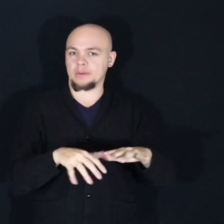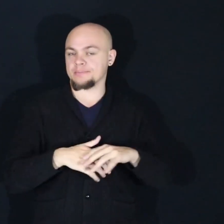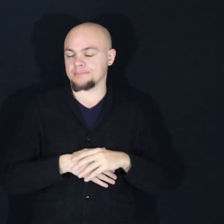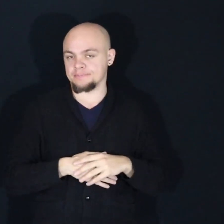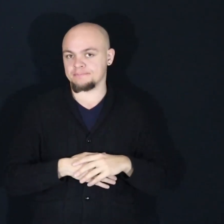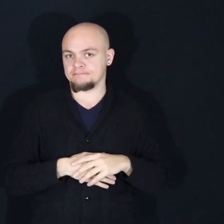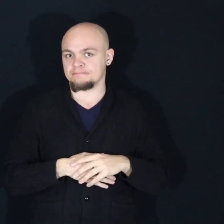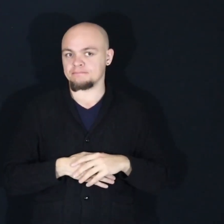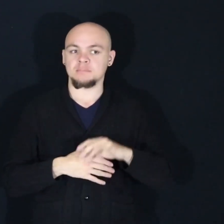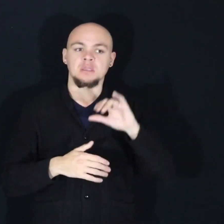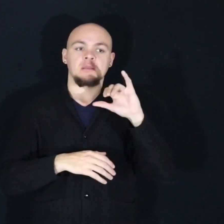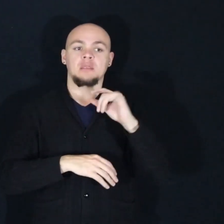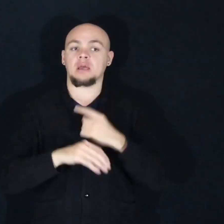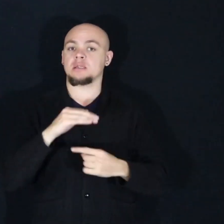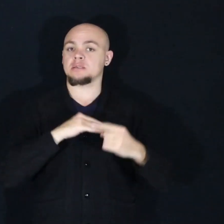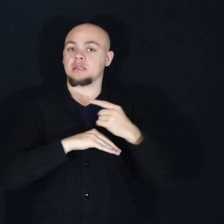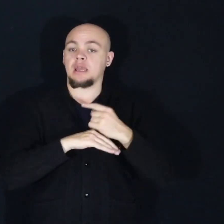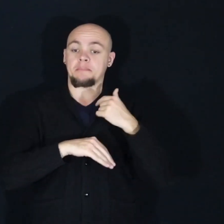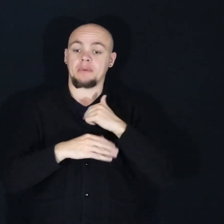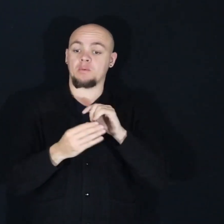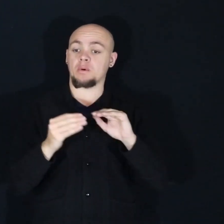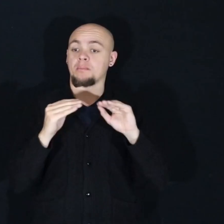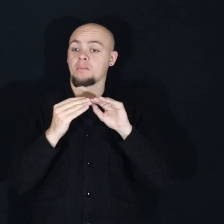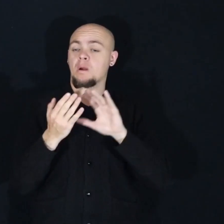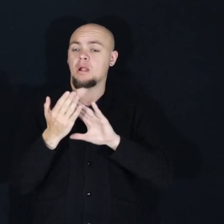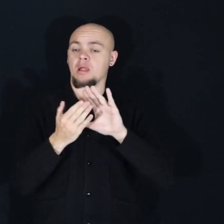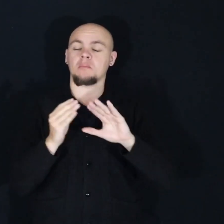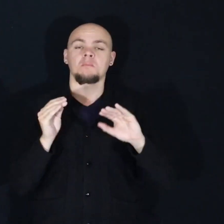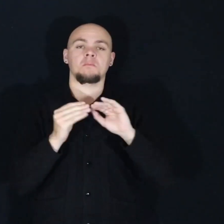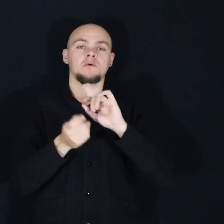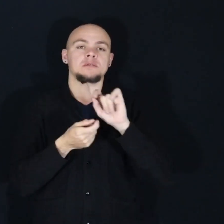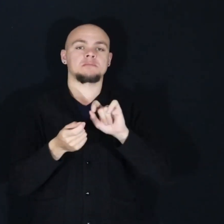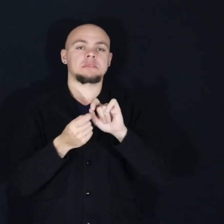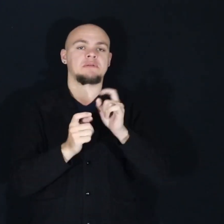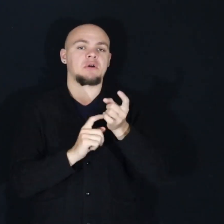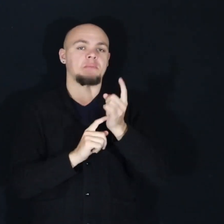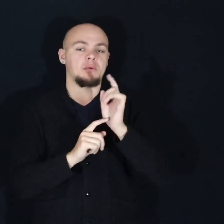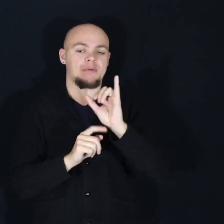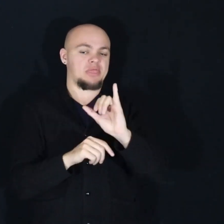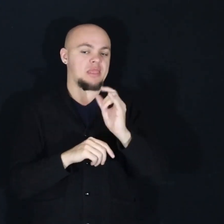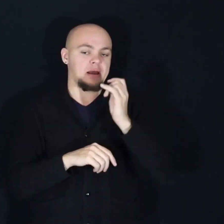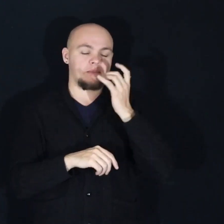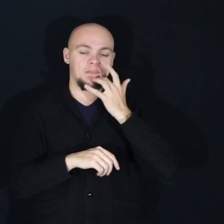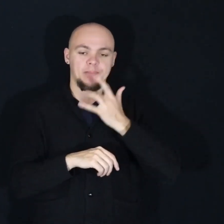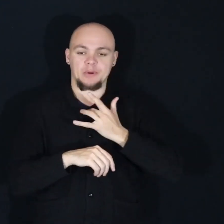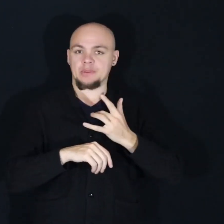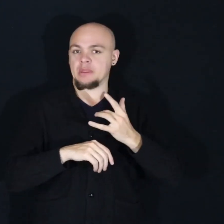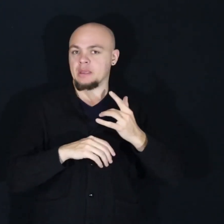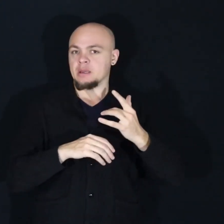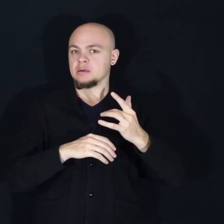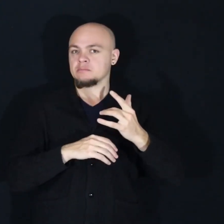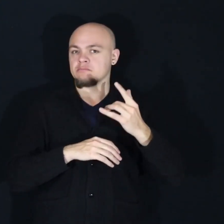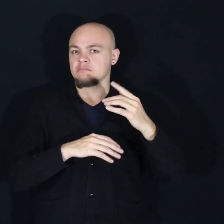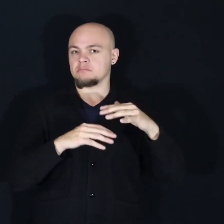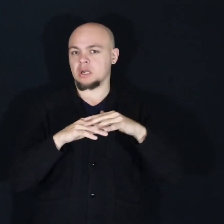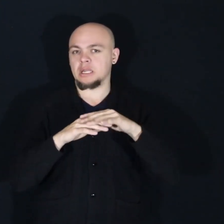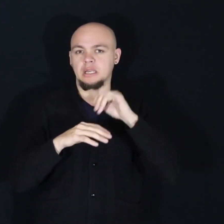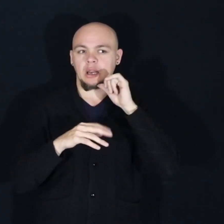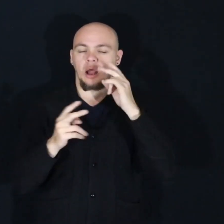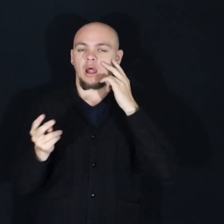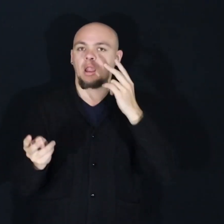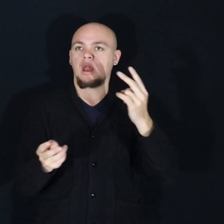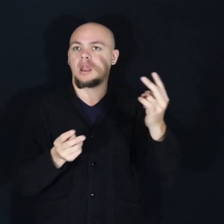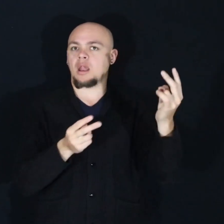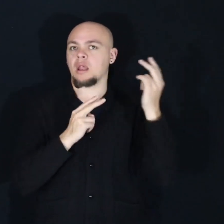Maybe on that day, if I was more present, I'd remember more specific moments for my birthday party instead of just looking back at photos and not